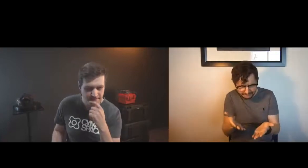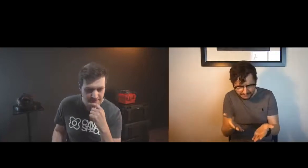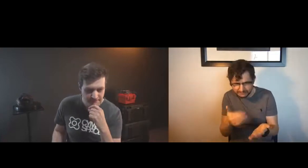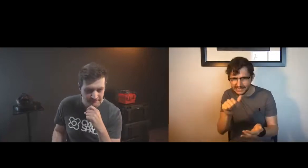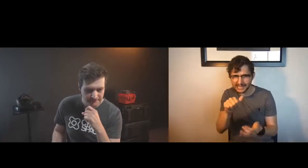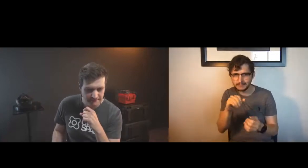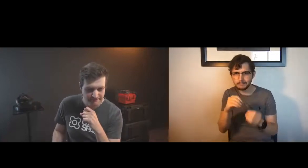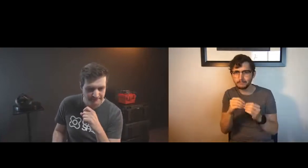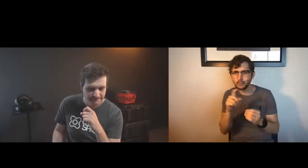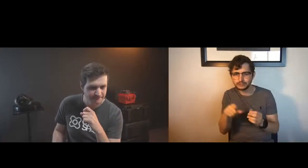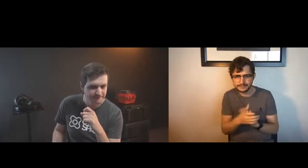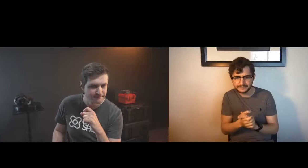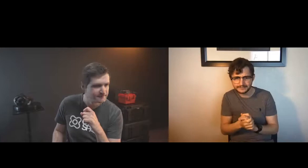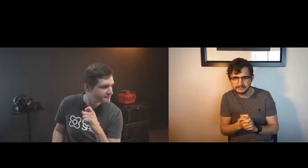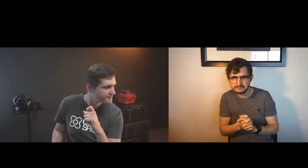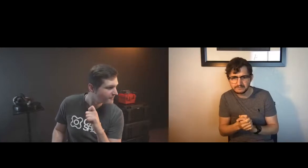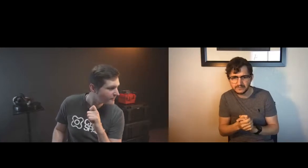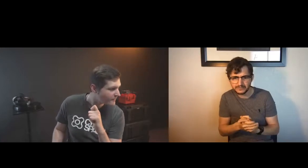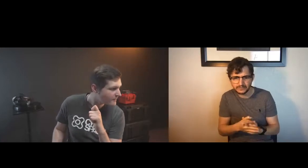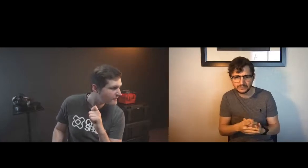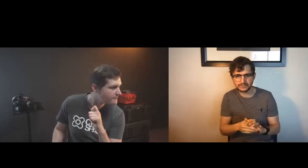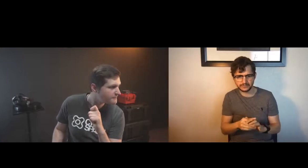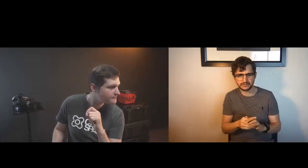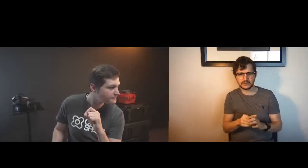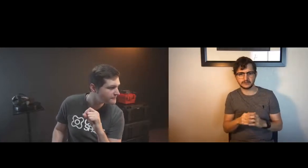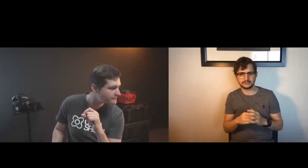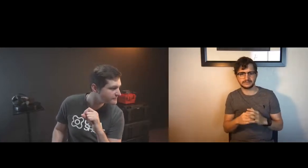what keeps me heartened all right let's check in with questions again